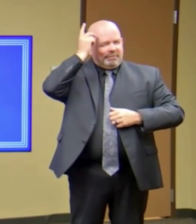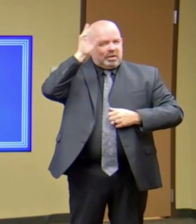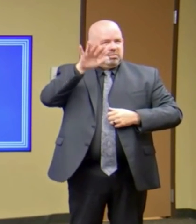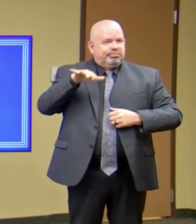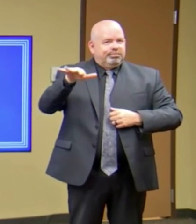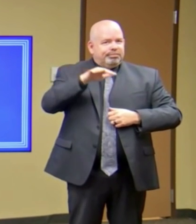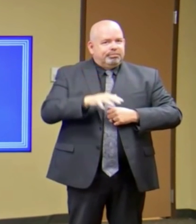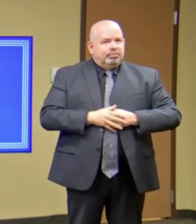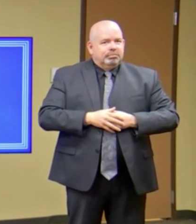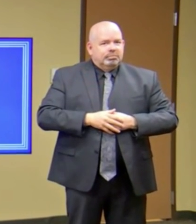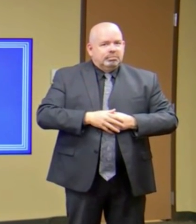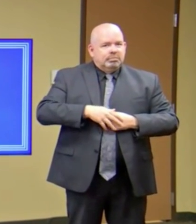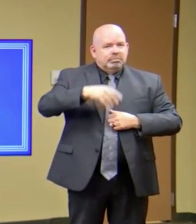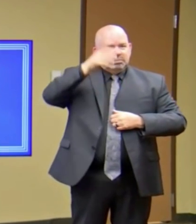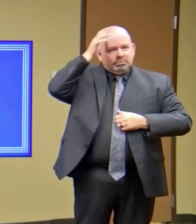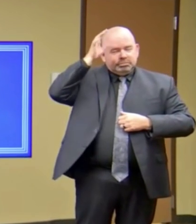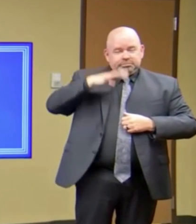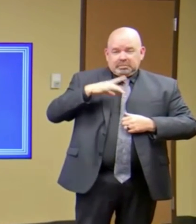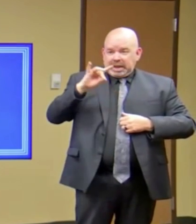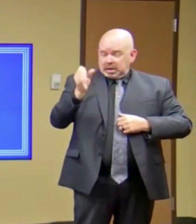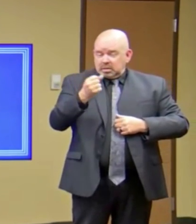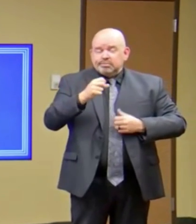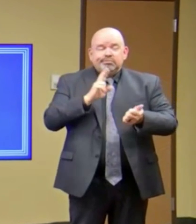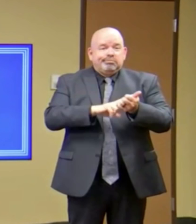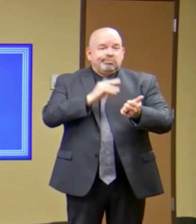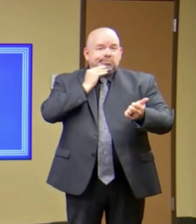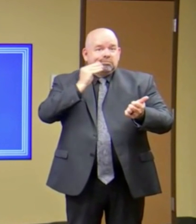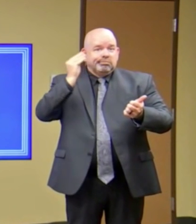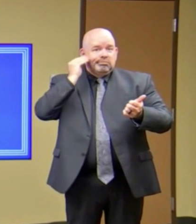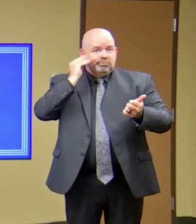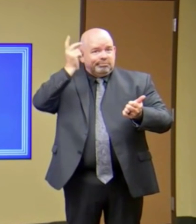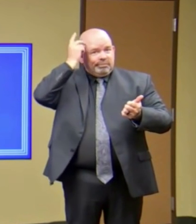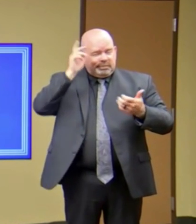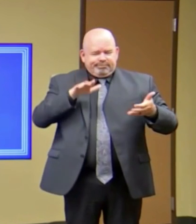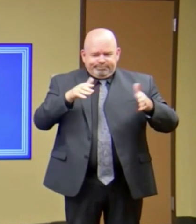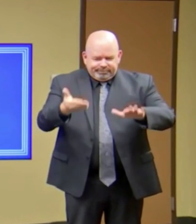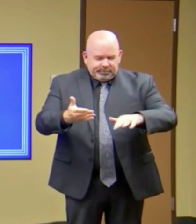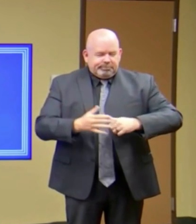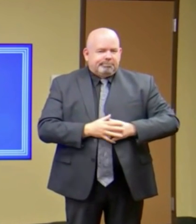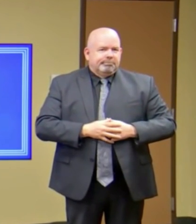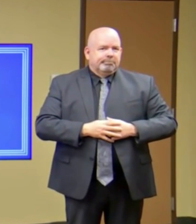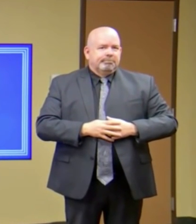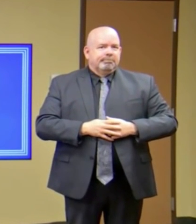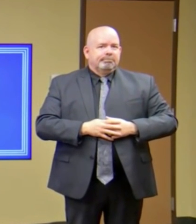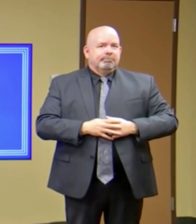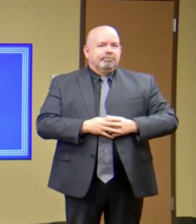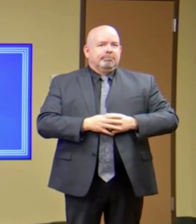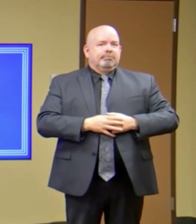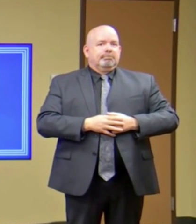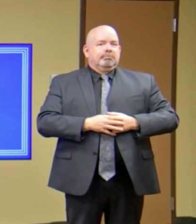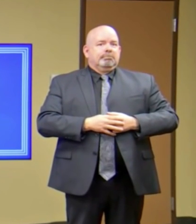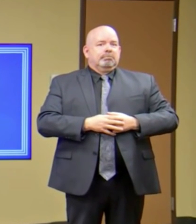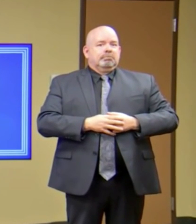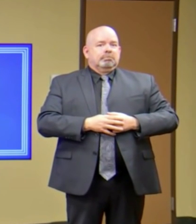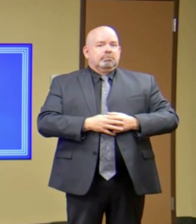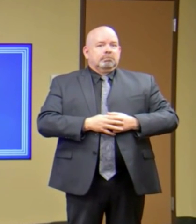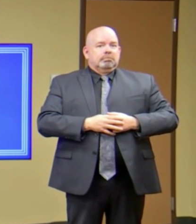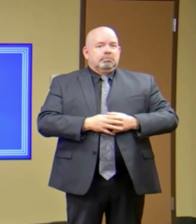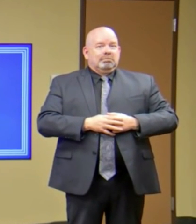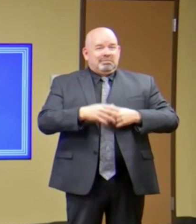of a long-term care facility also in the city of Dallas. Of these, of the cases requiring